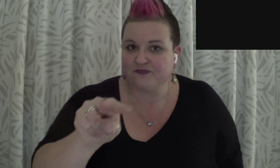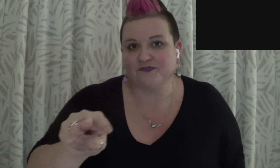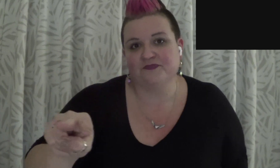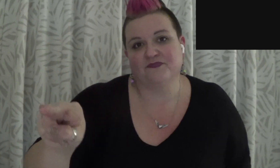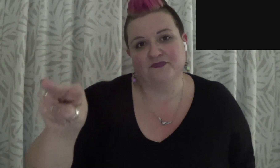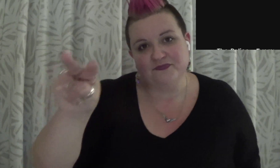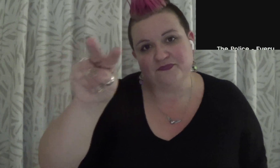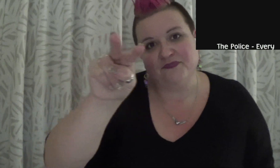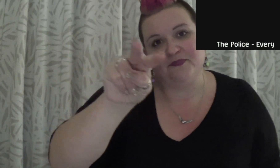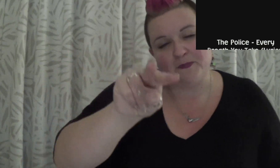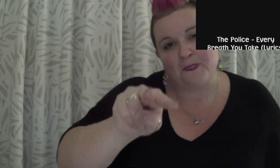We'll be right back.